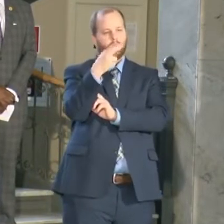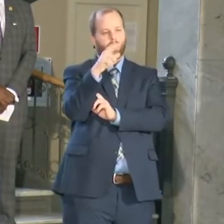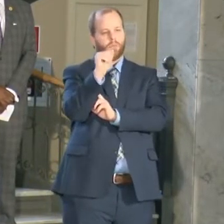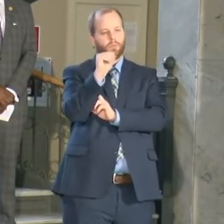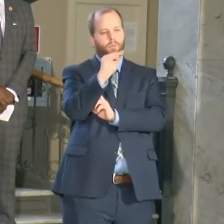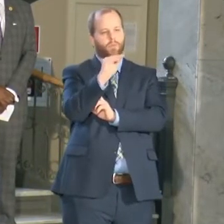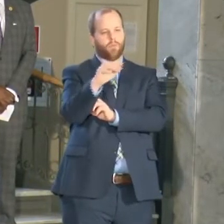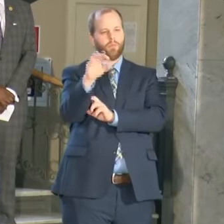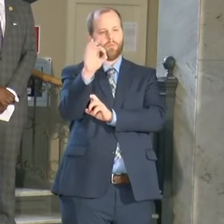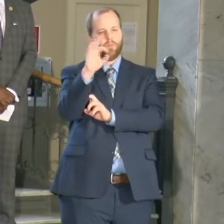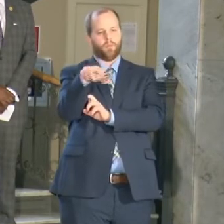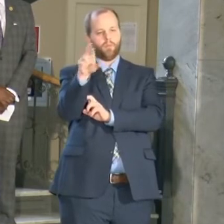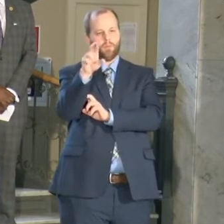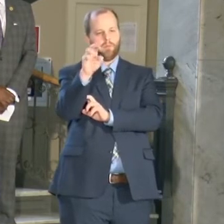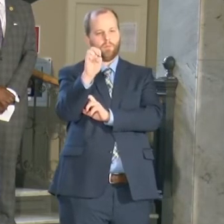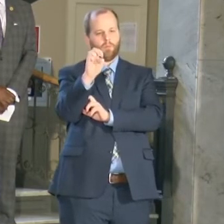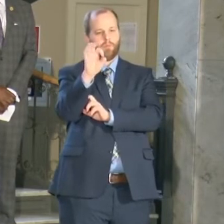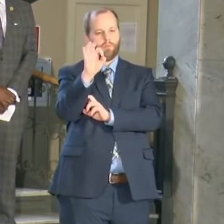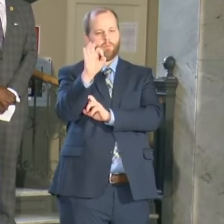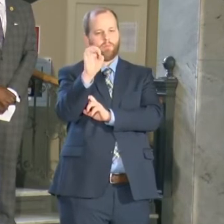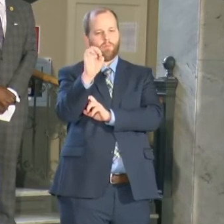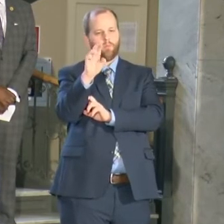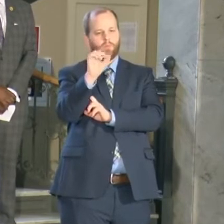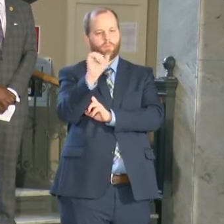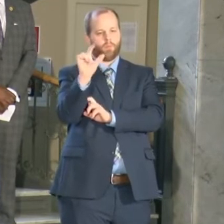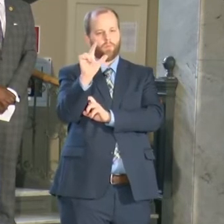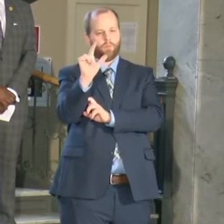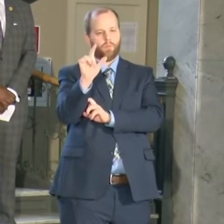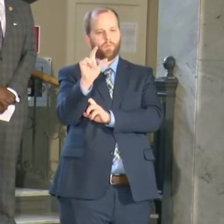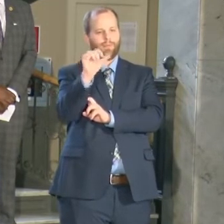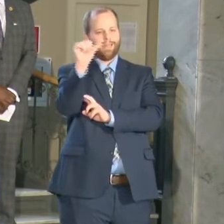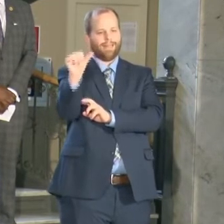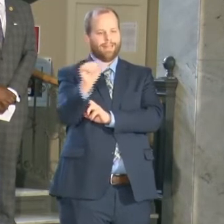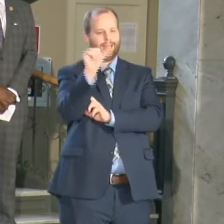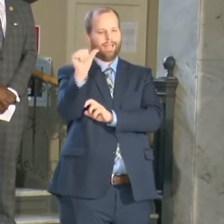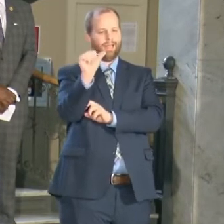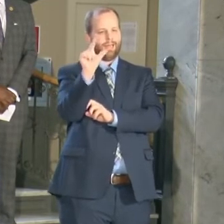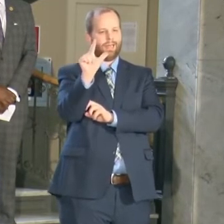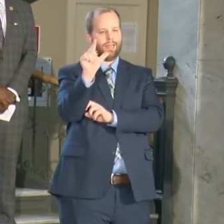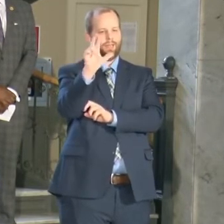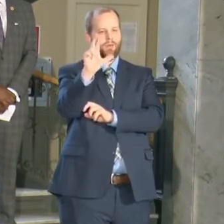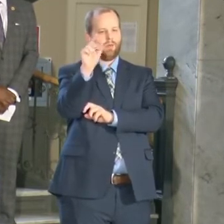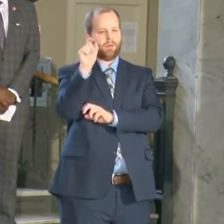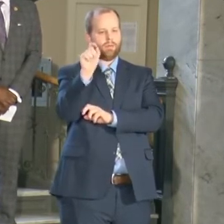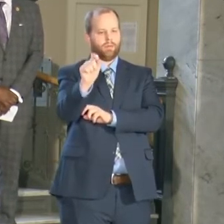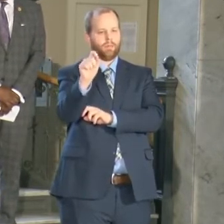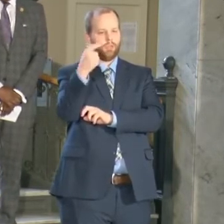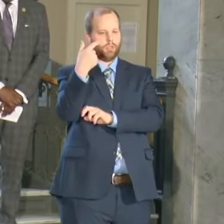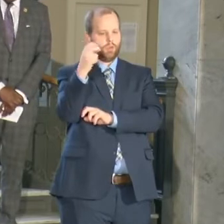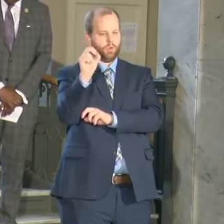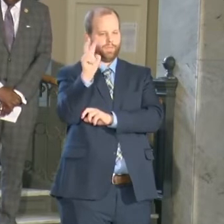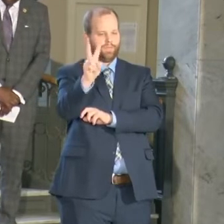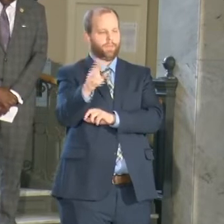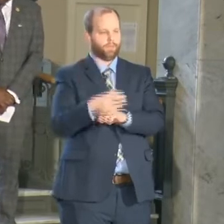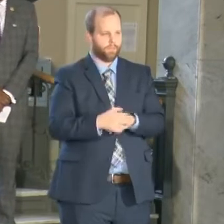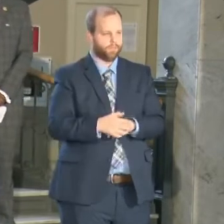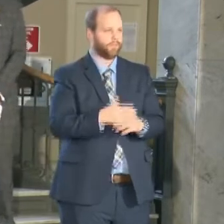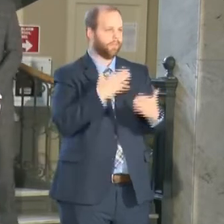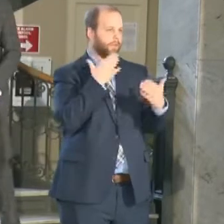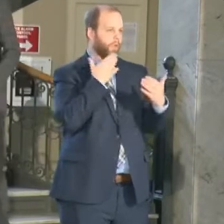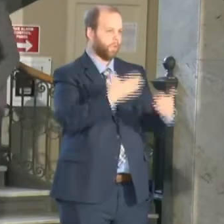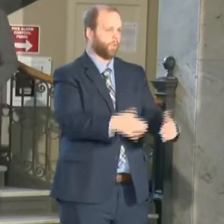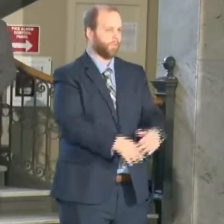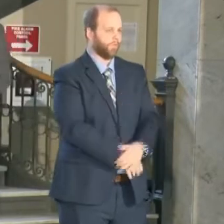.gov that's program referral one word at littlerock.gov thank you